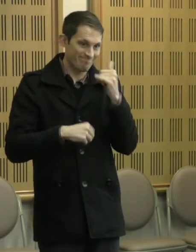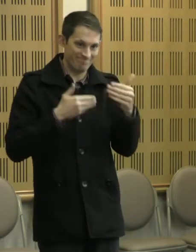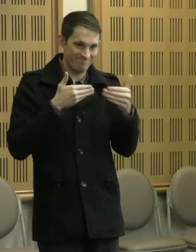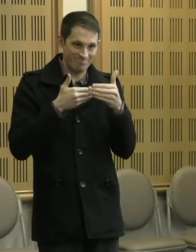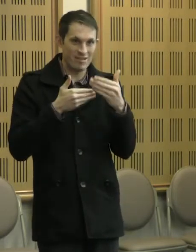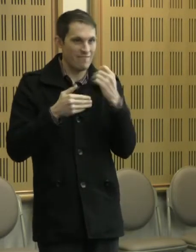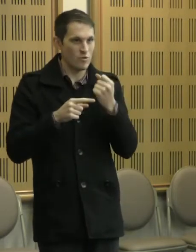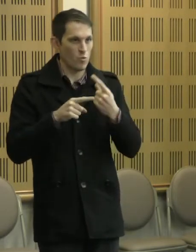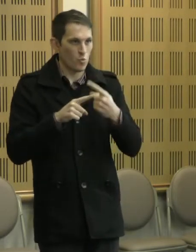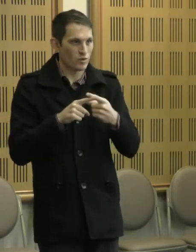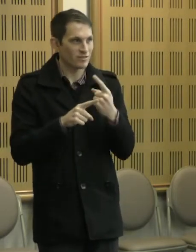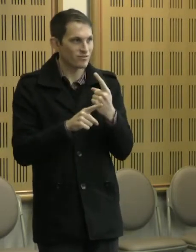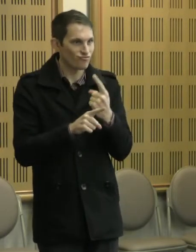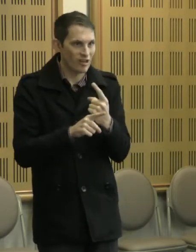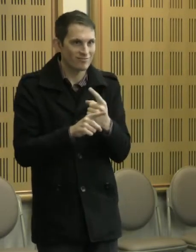reflection of those.